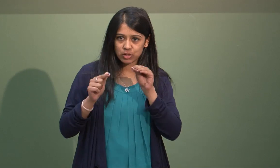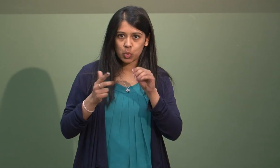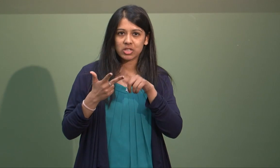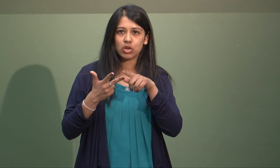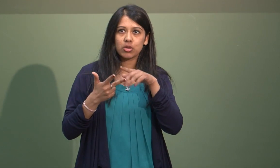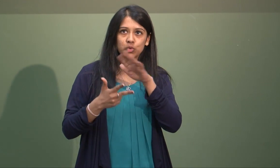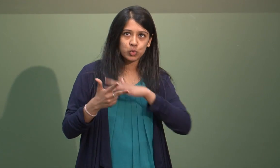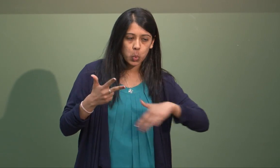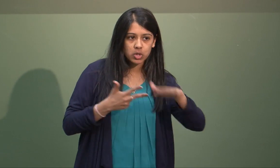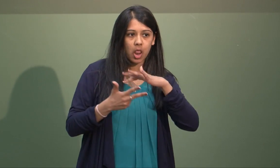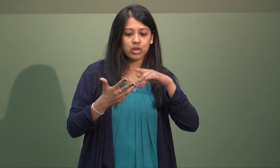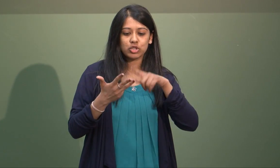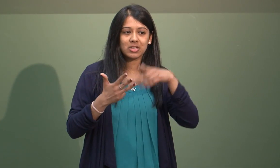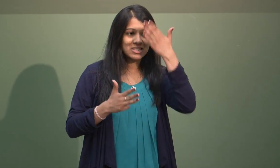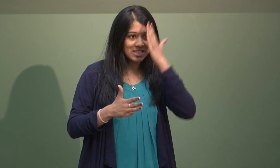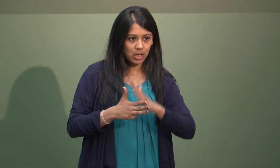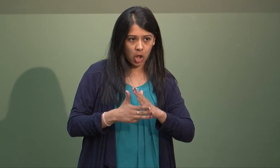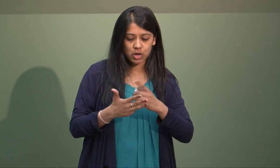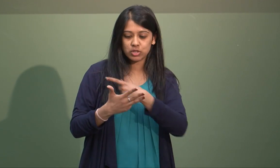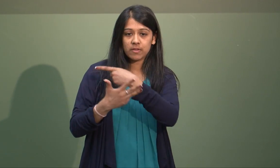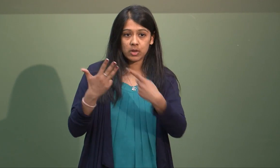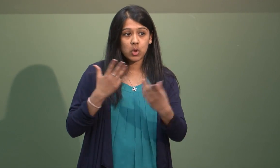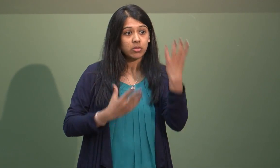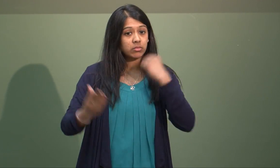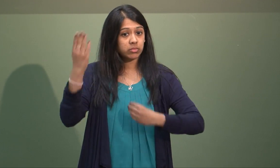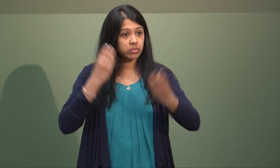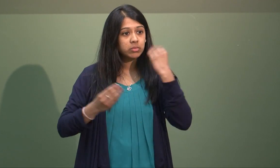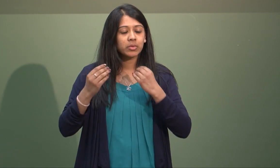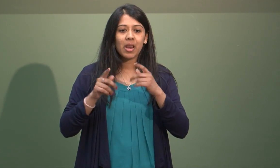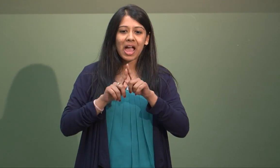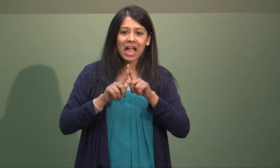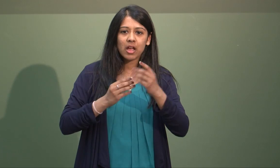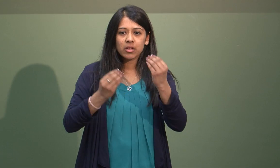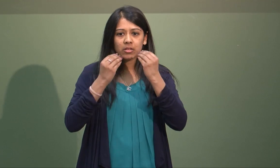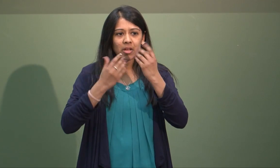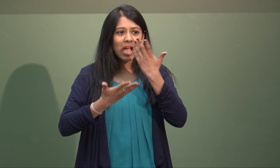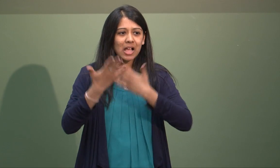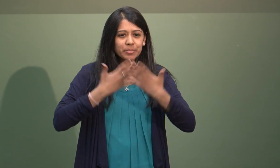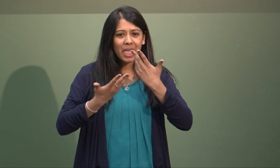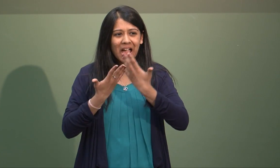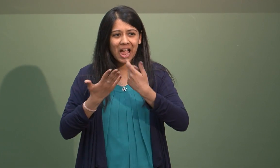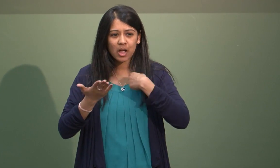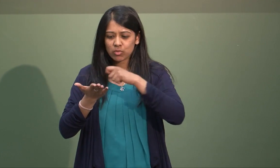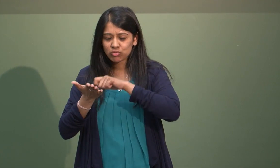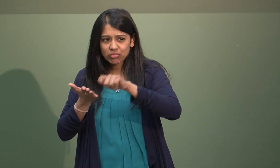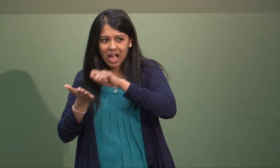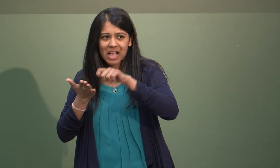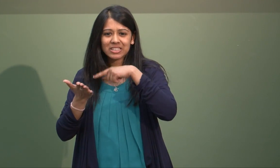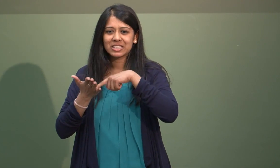university. I did deaf education, sociology, psychology and deaf